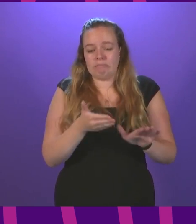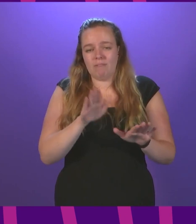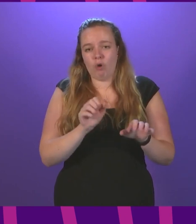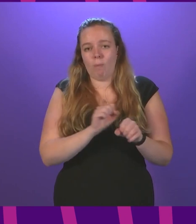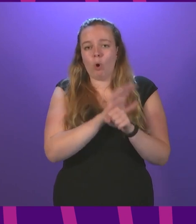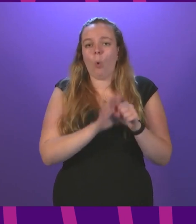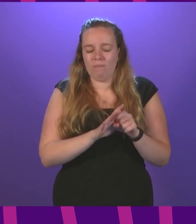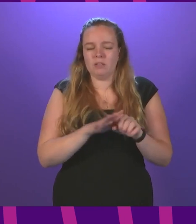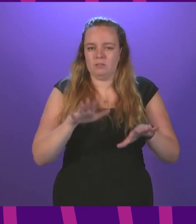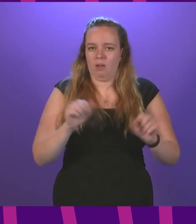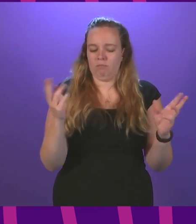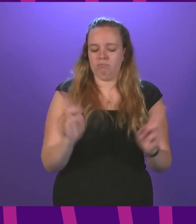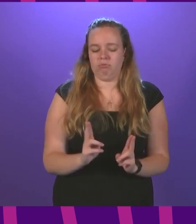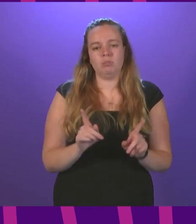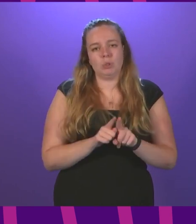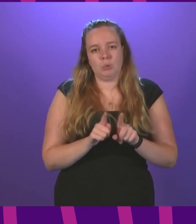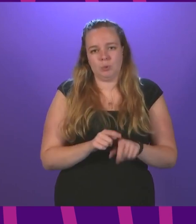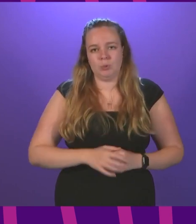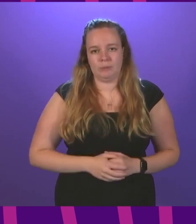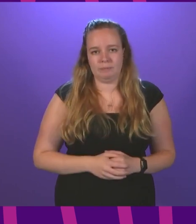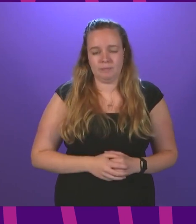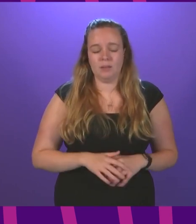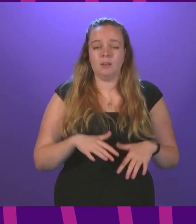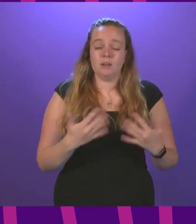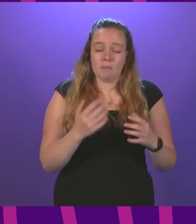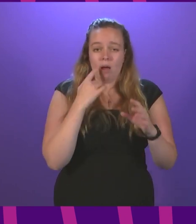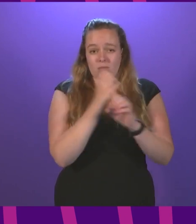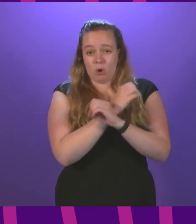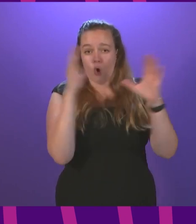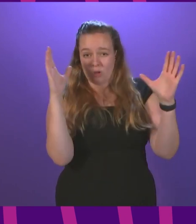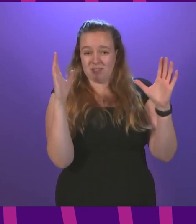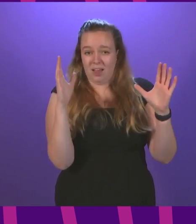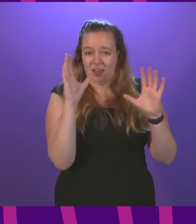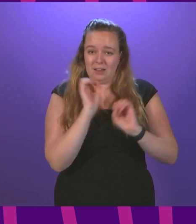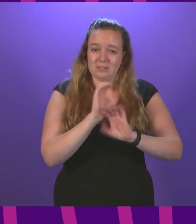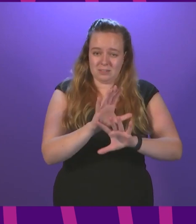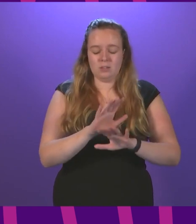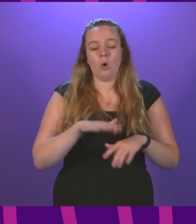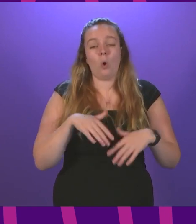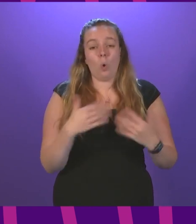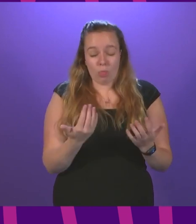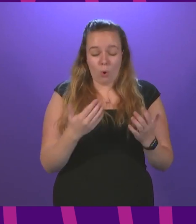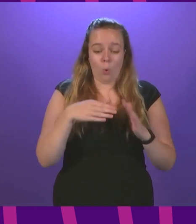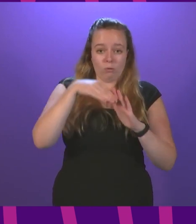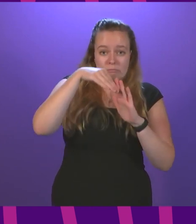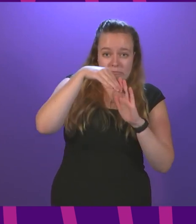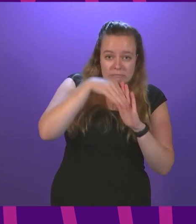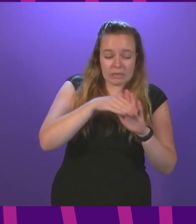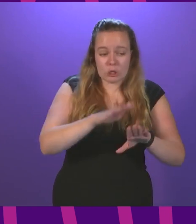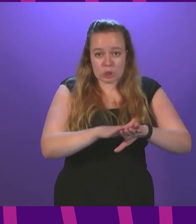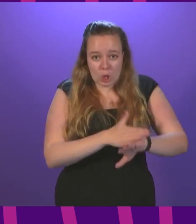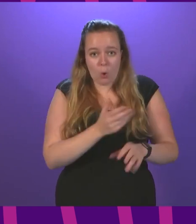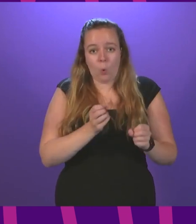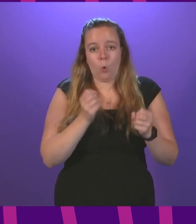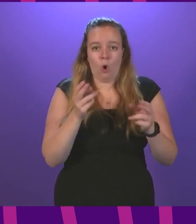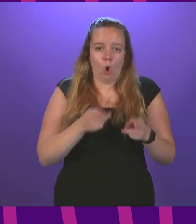will start to reduce as well. But, again, some context is necessary. Although the slight slowdown in hospital admissions